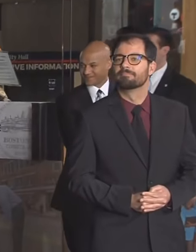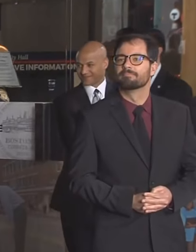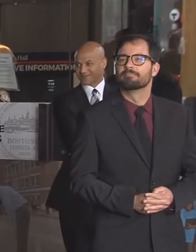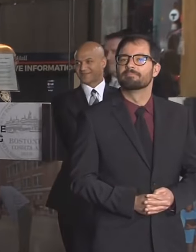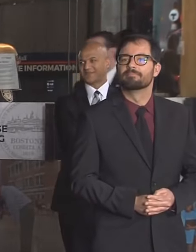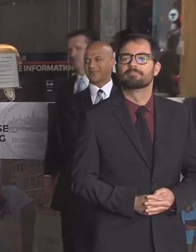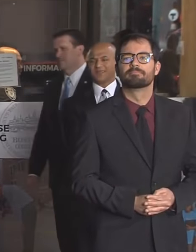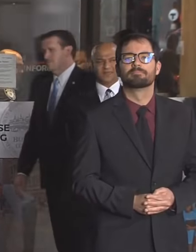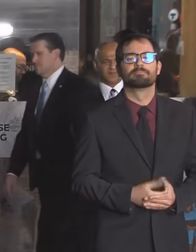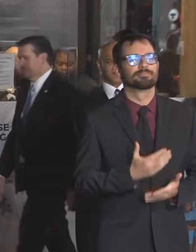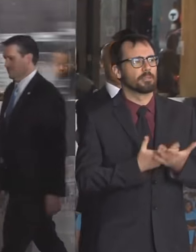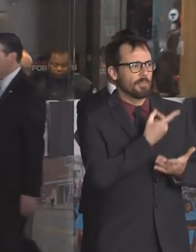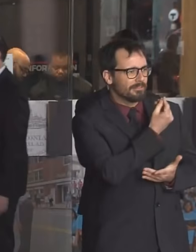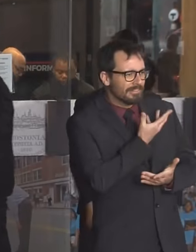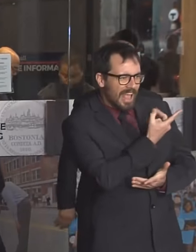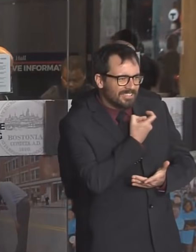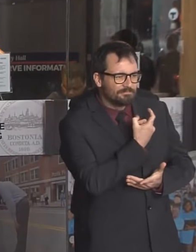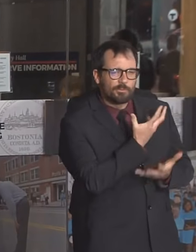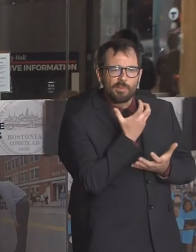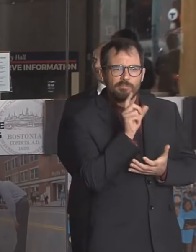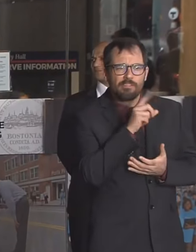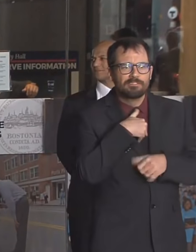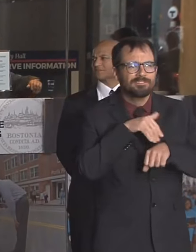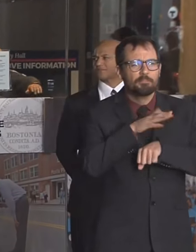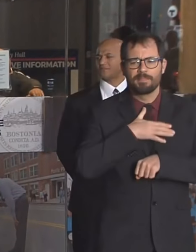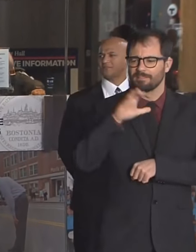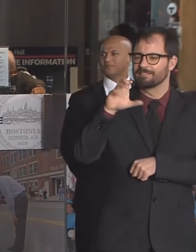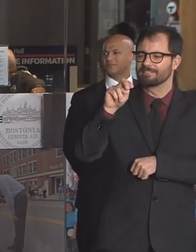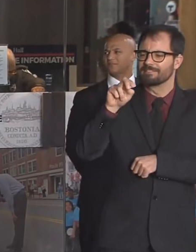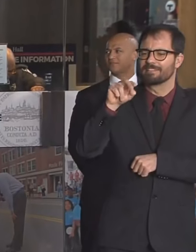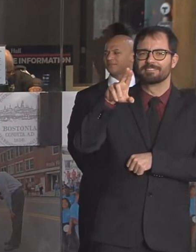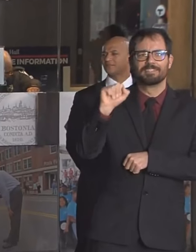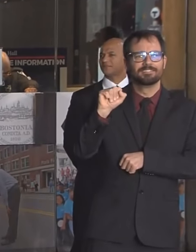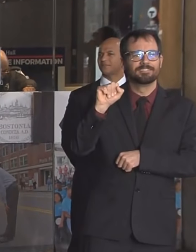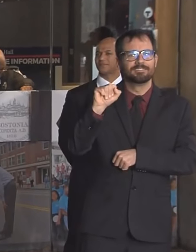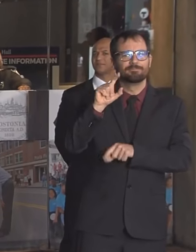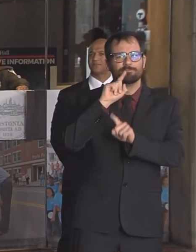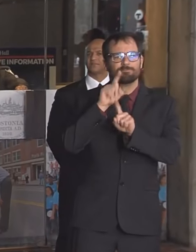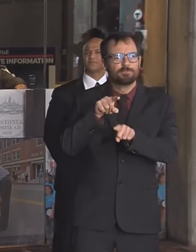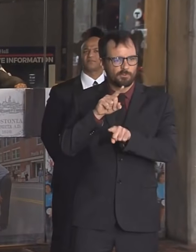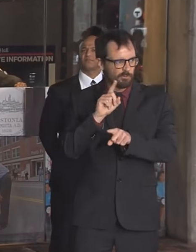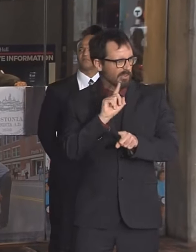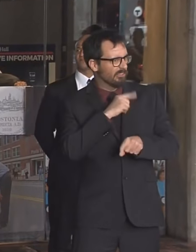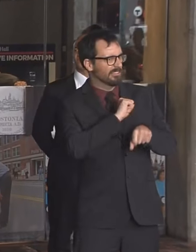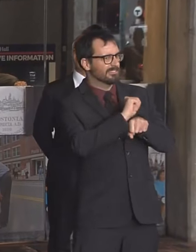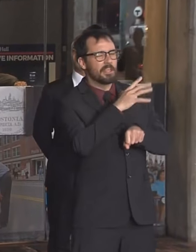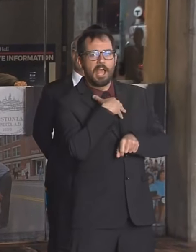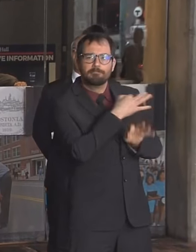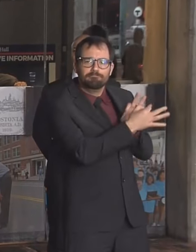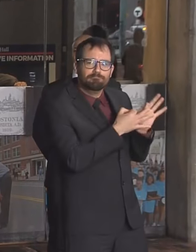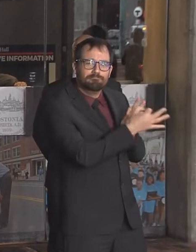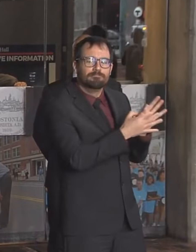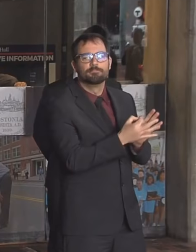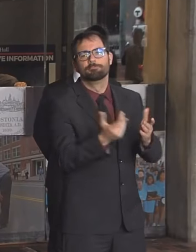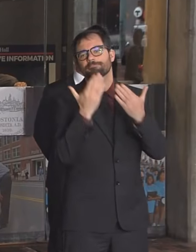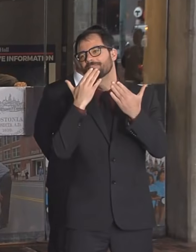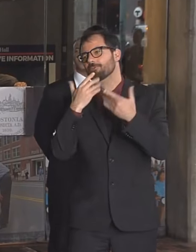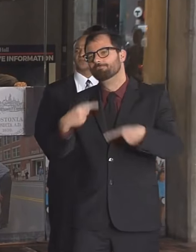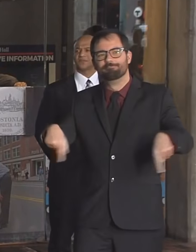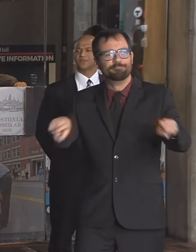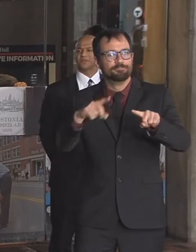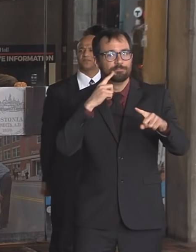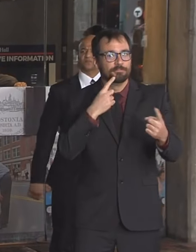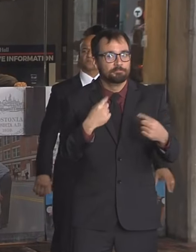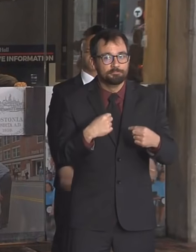I want to start just by thanking everyone for being here again today and start this by offering my condolences to the family of the